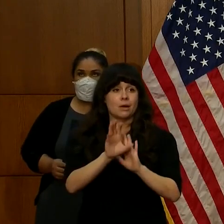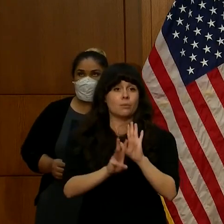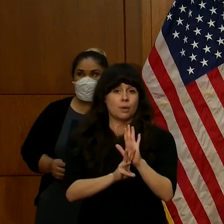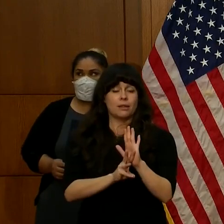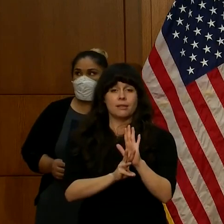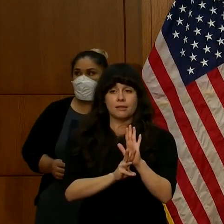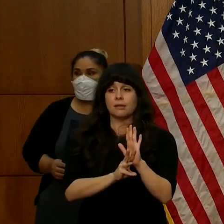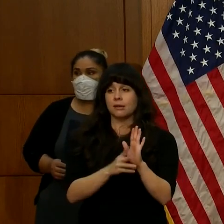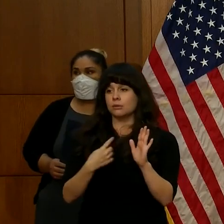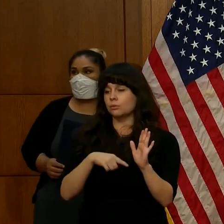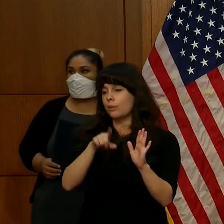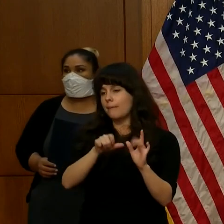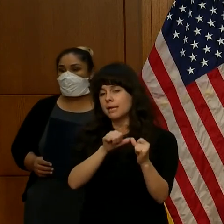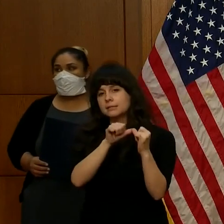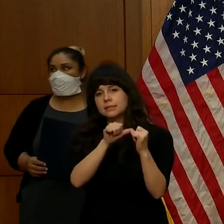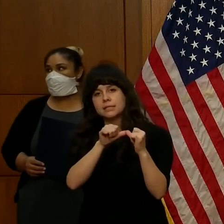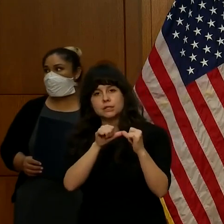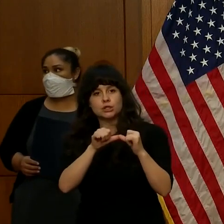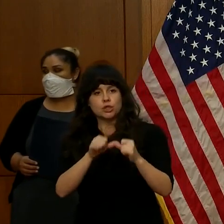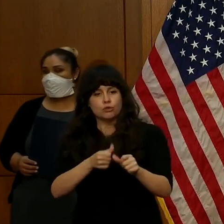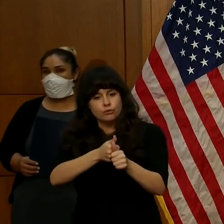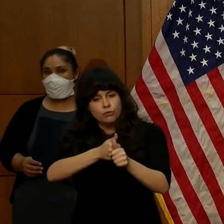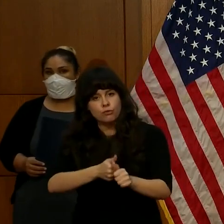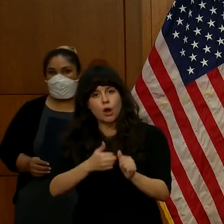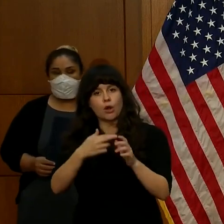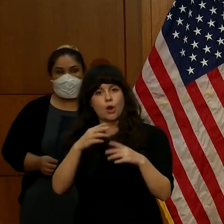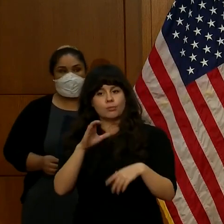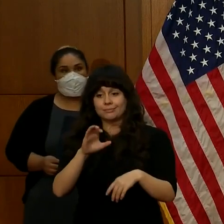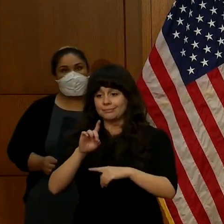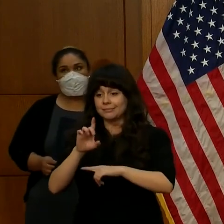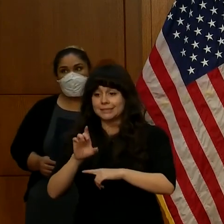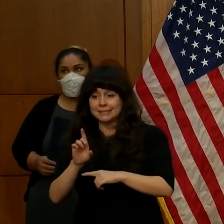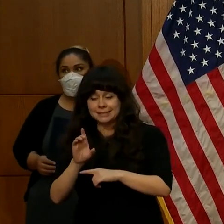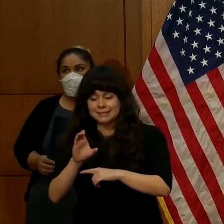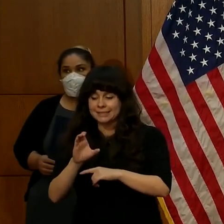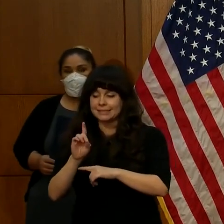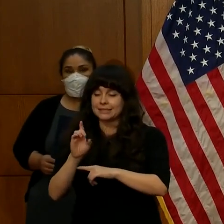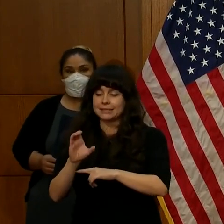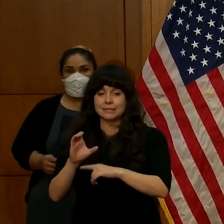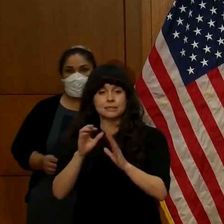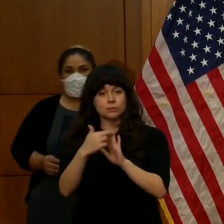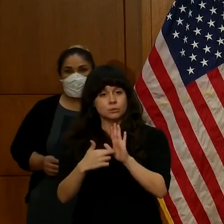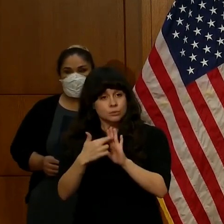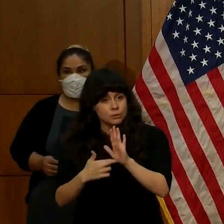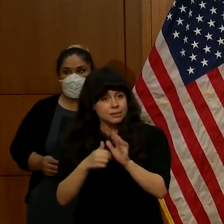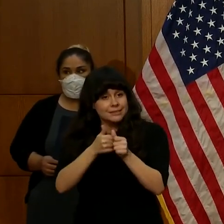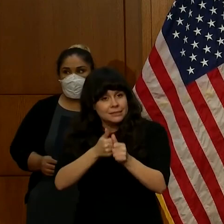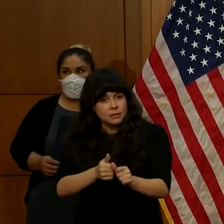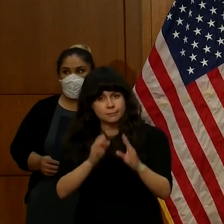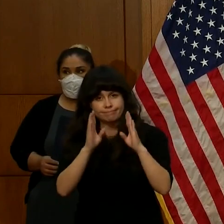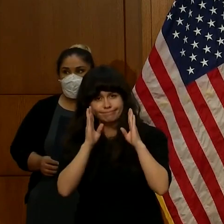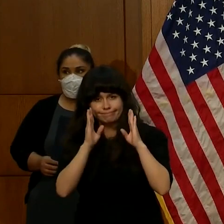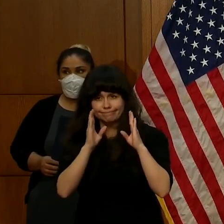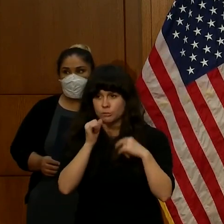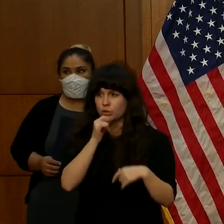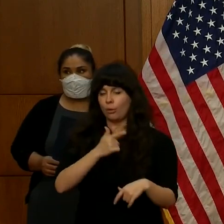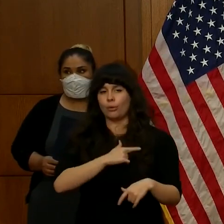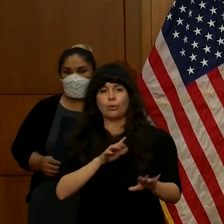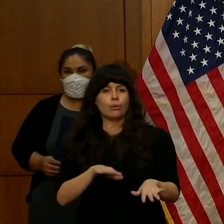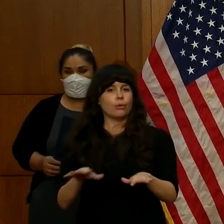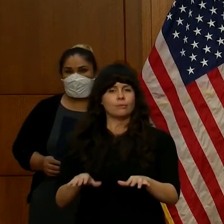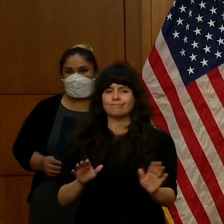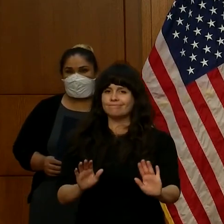and we have to continue the guidelines and be vigilant. And so overall, the coronavirus is moderately